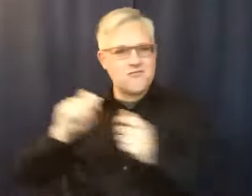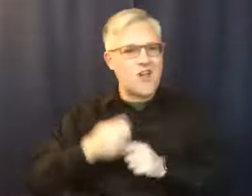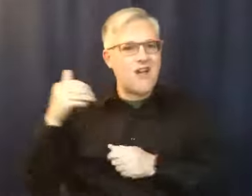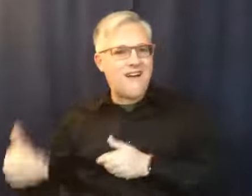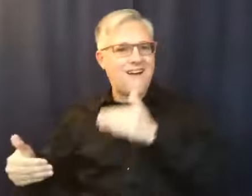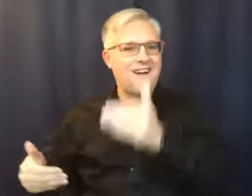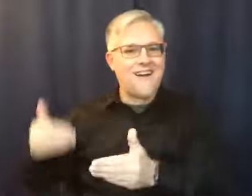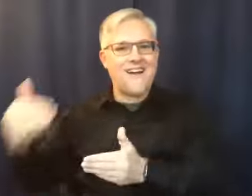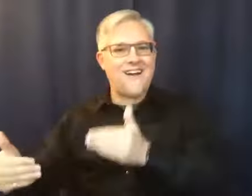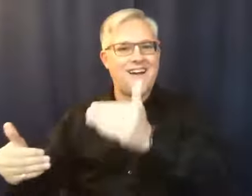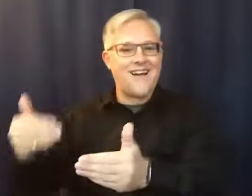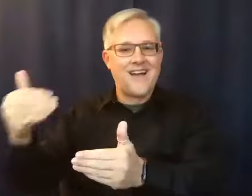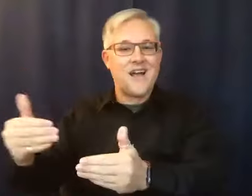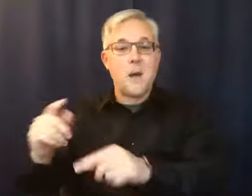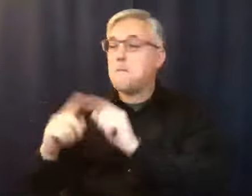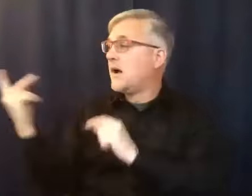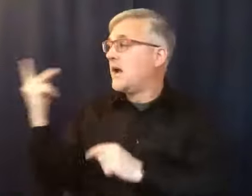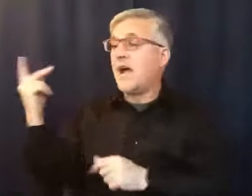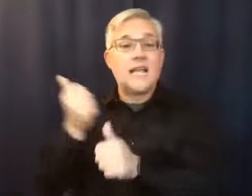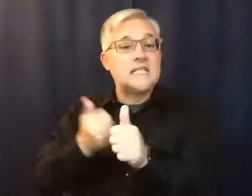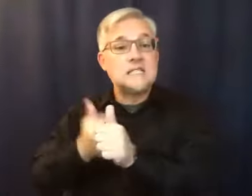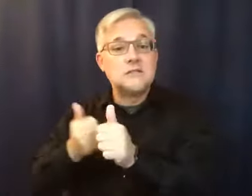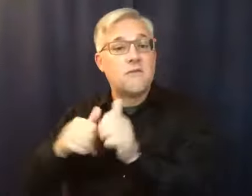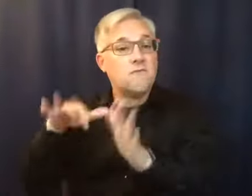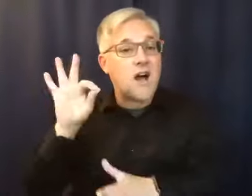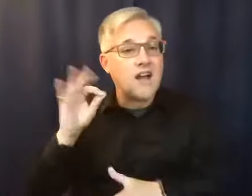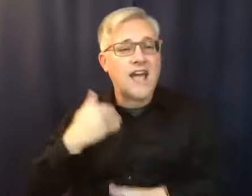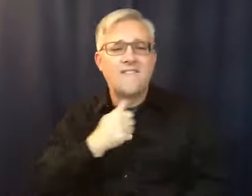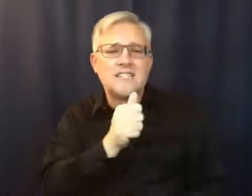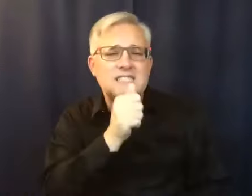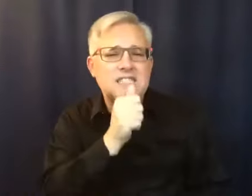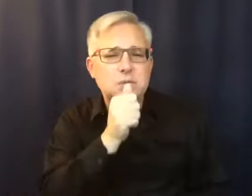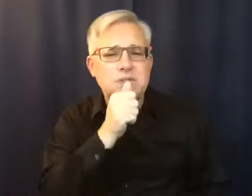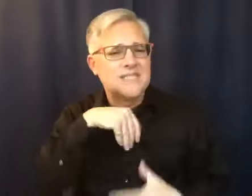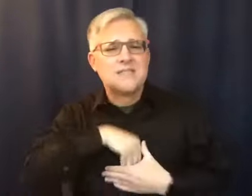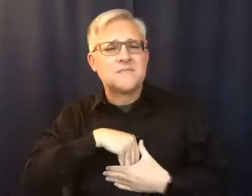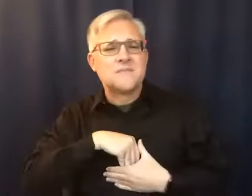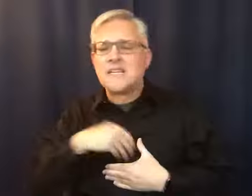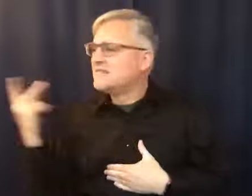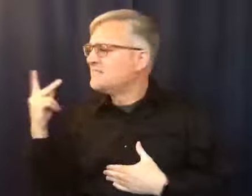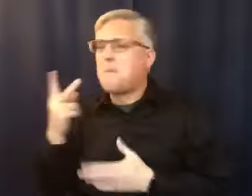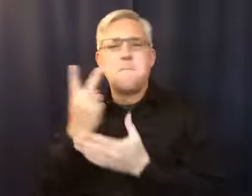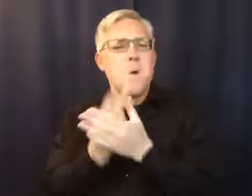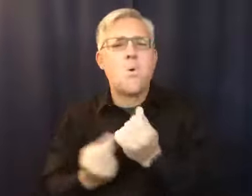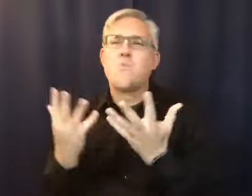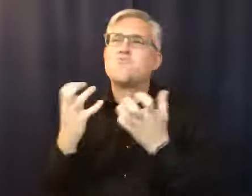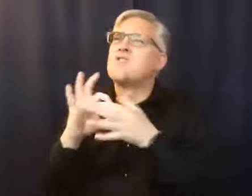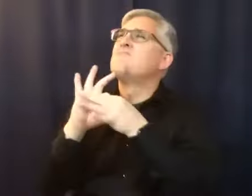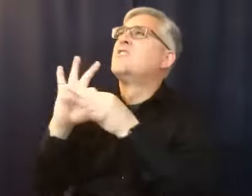was a seeker. And each of us was learning and longing for a deeper relationship with God. And that's what we found in these